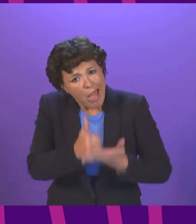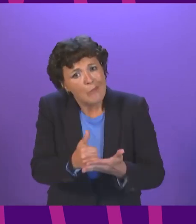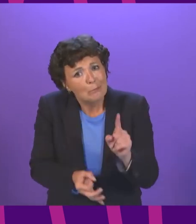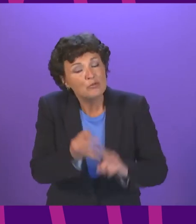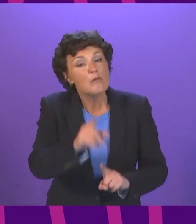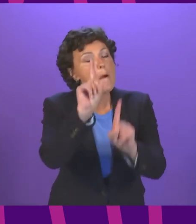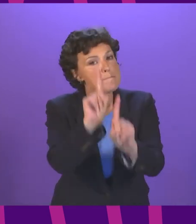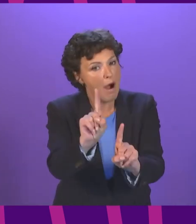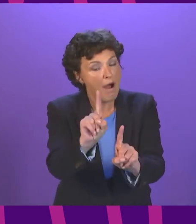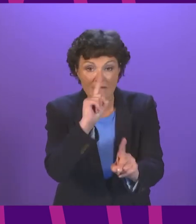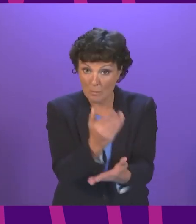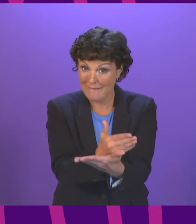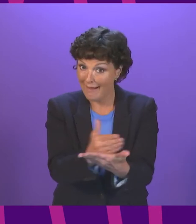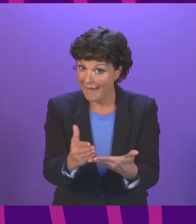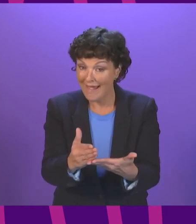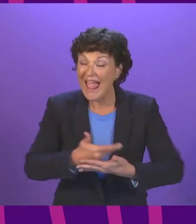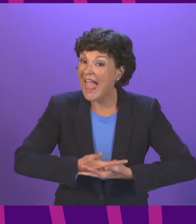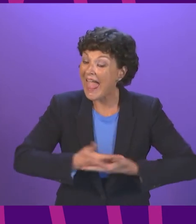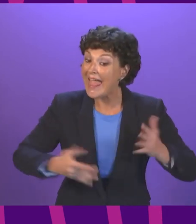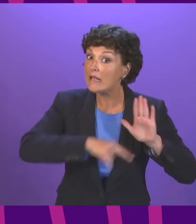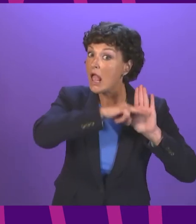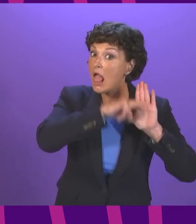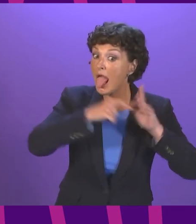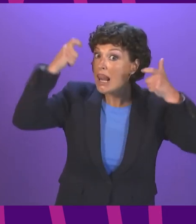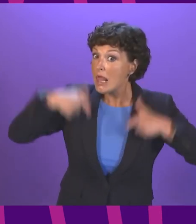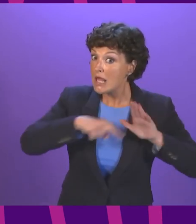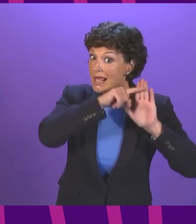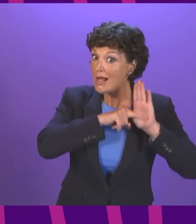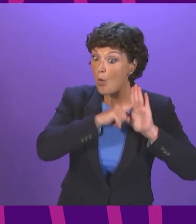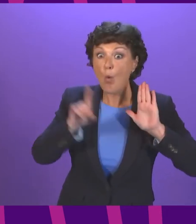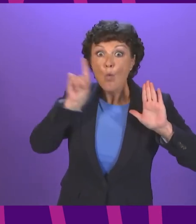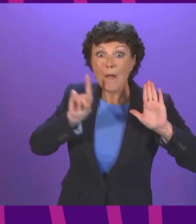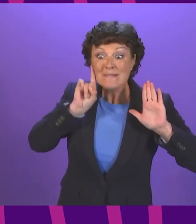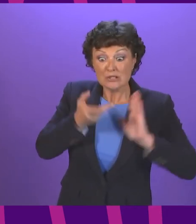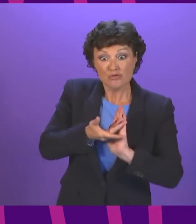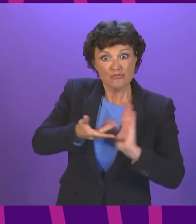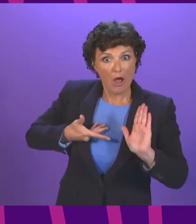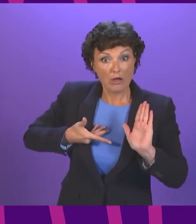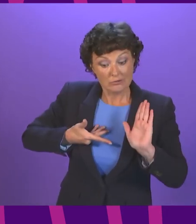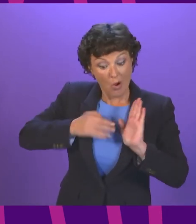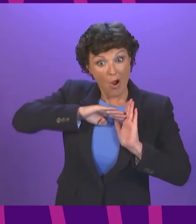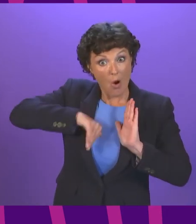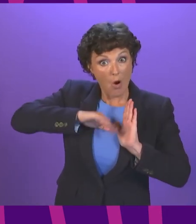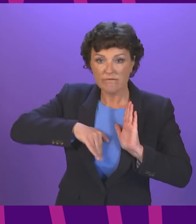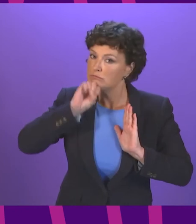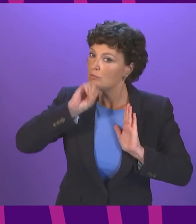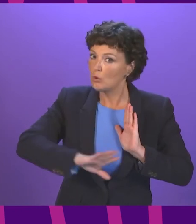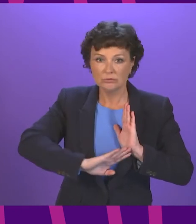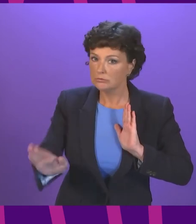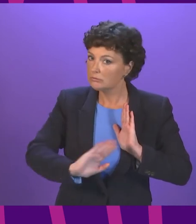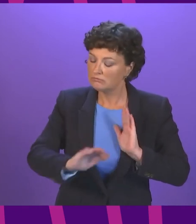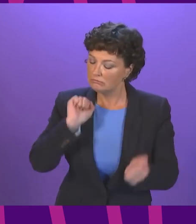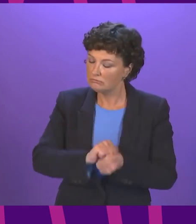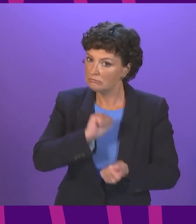not do is remove any of the legal protections that women currently have. Presidenting Officer, we should never forget